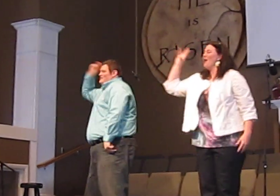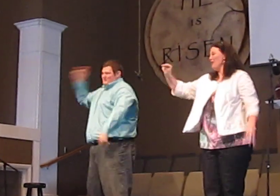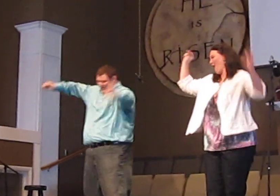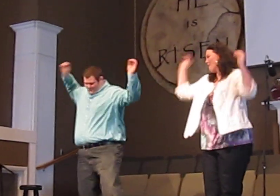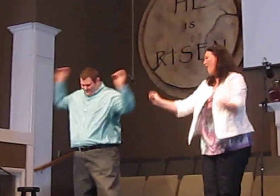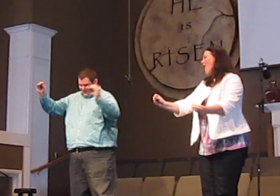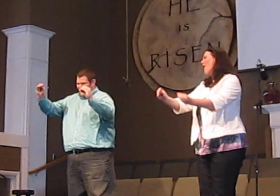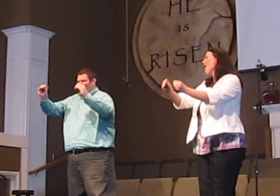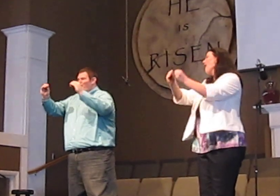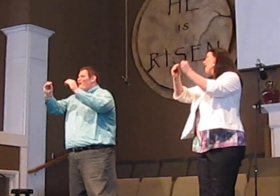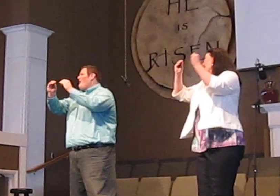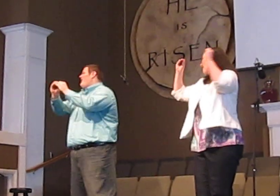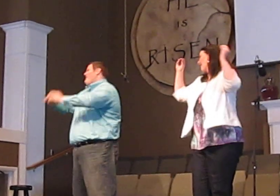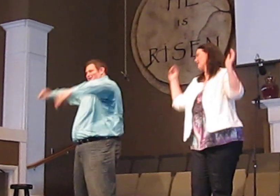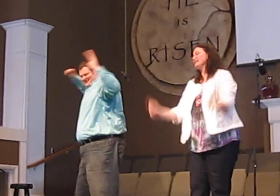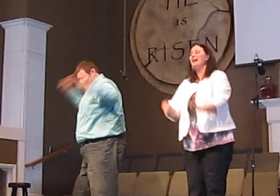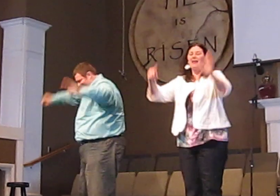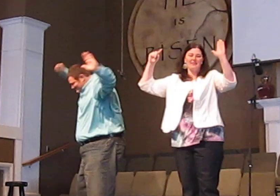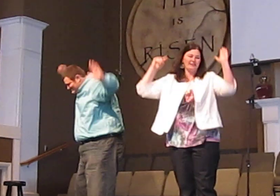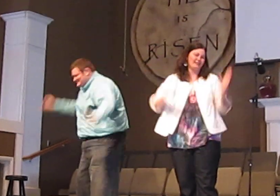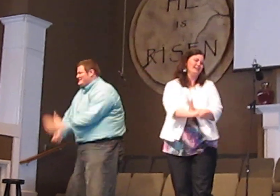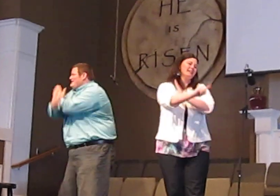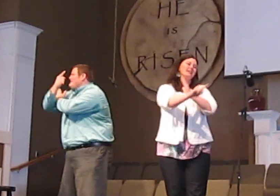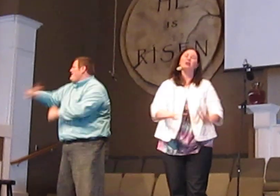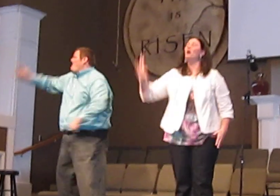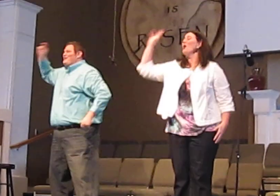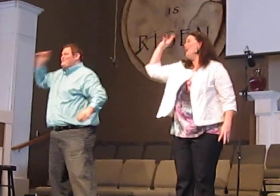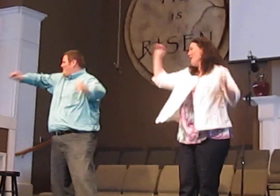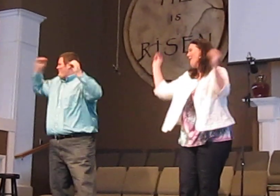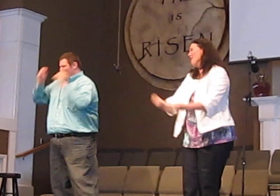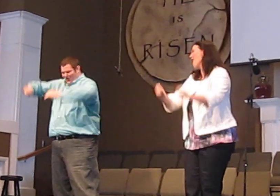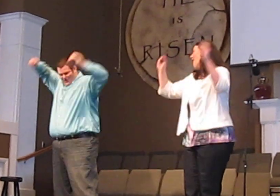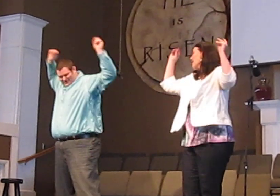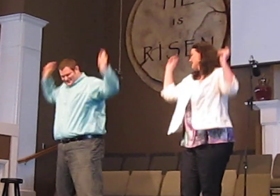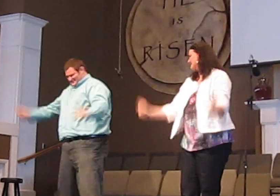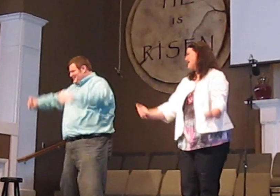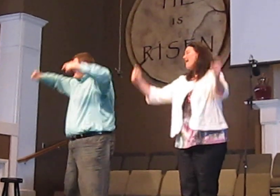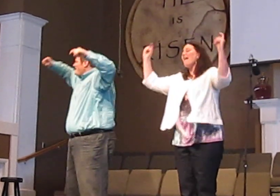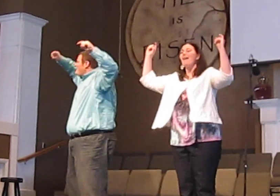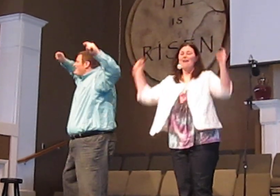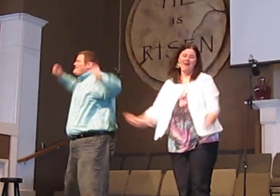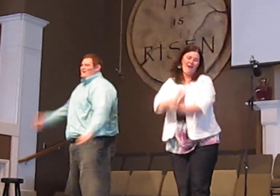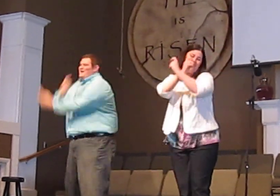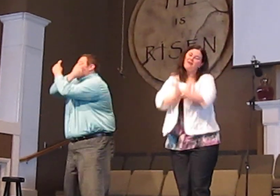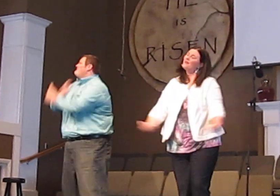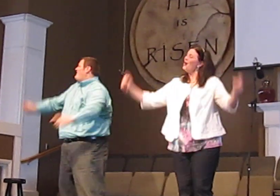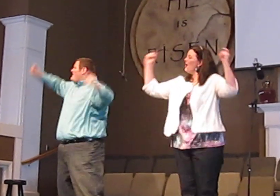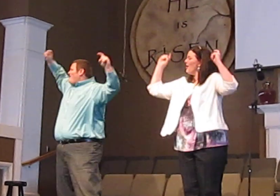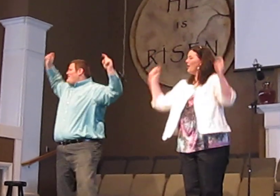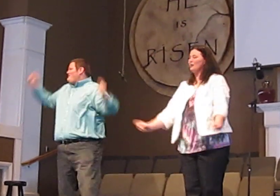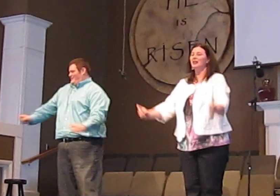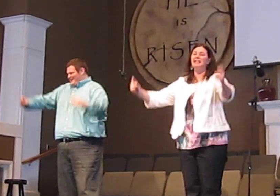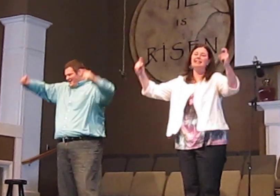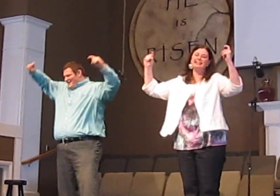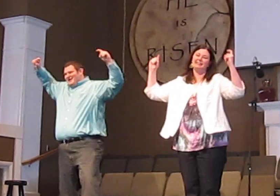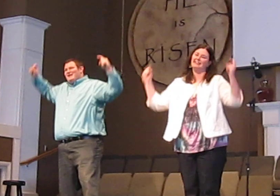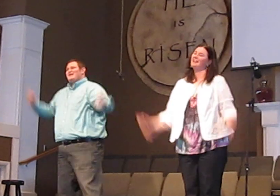The words of creation have been longing,